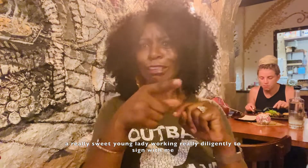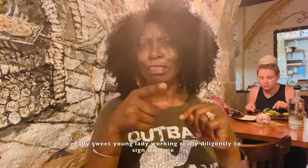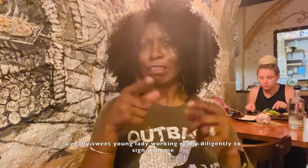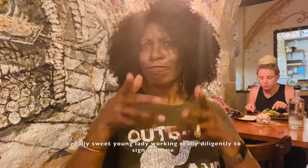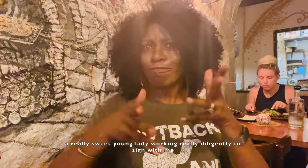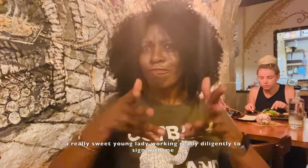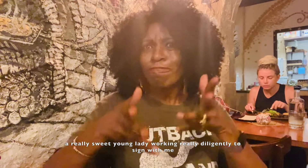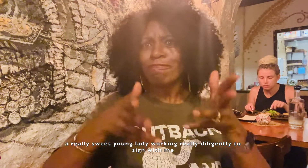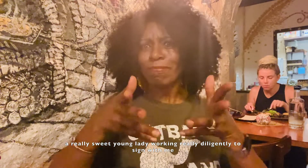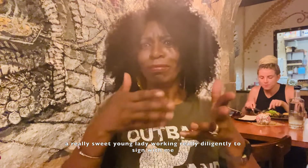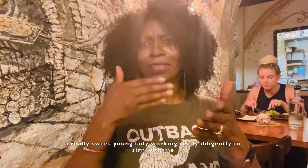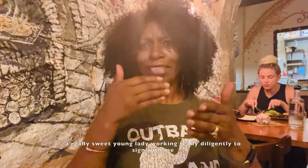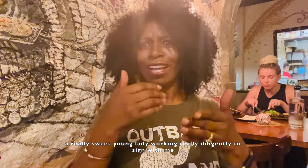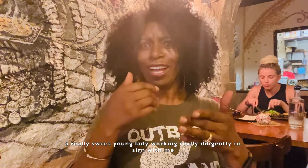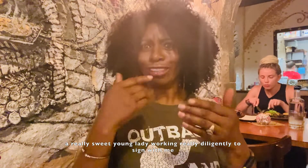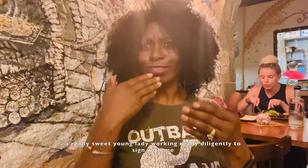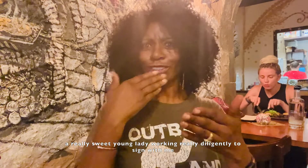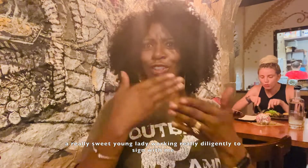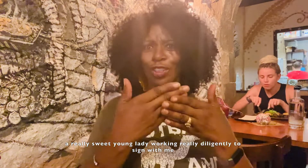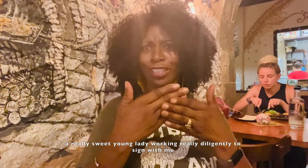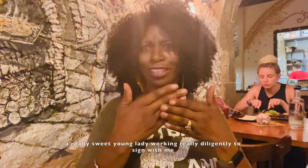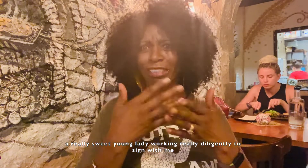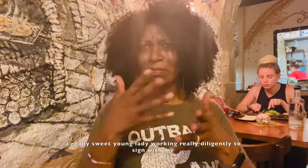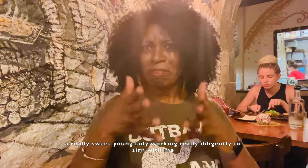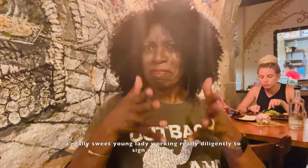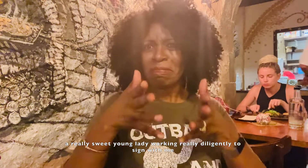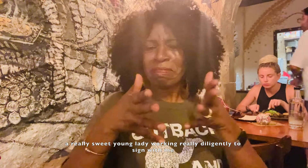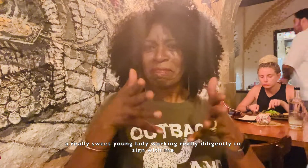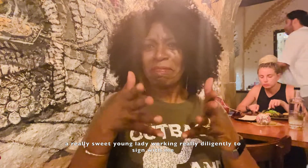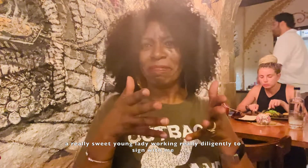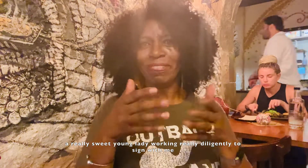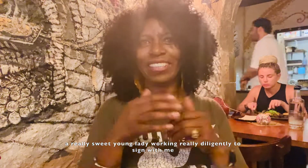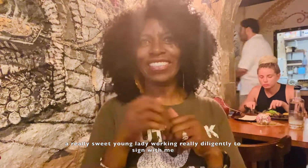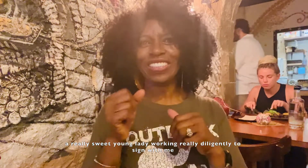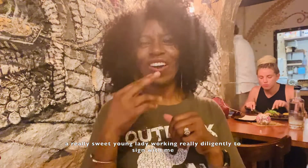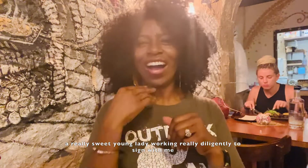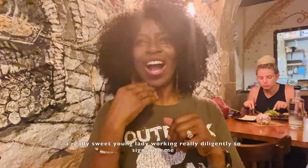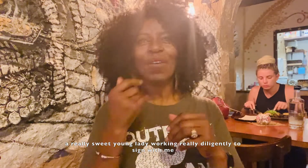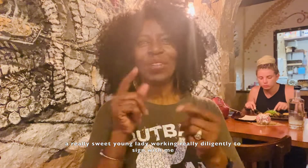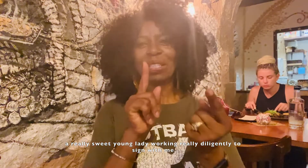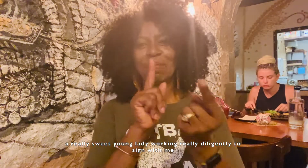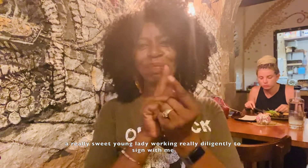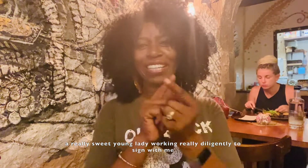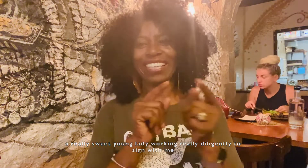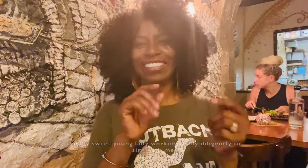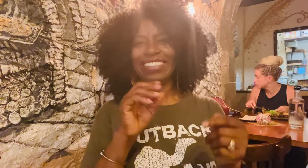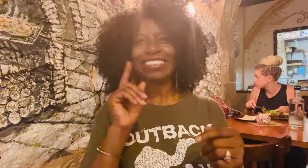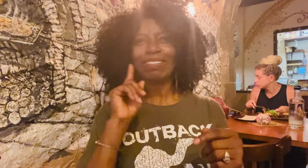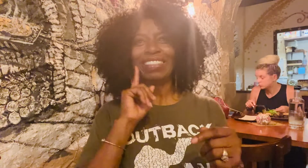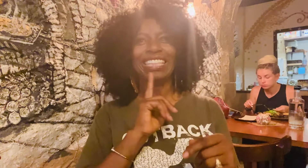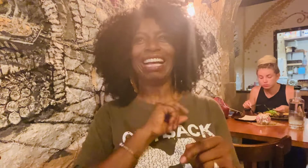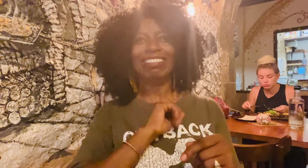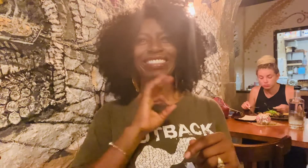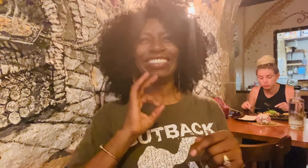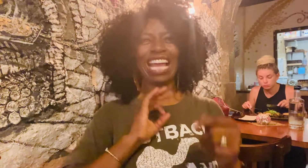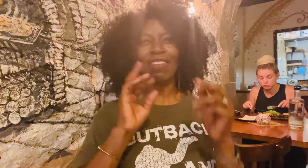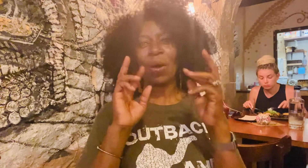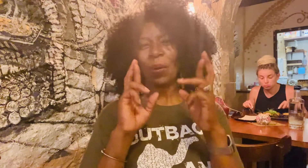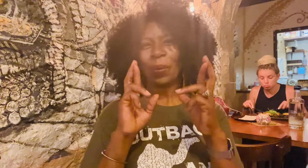server. a young lady here working really diligently to sign with me doing her great best and